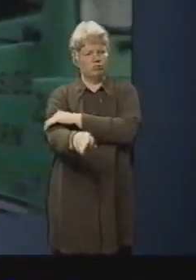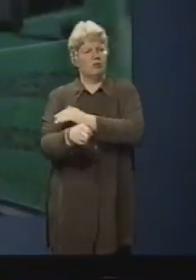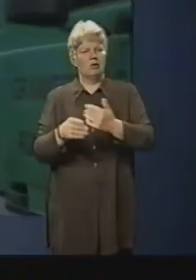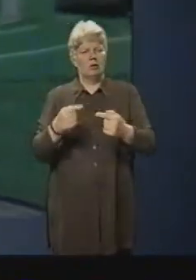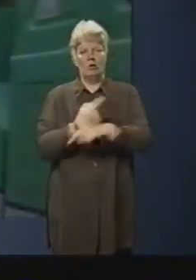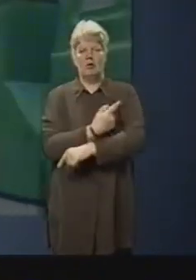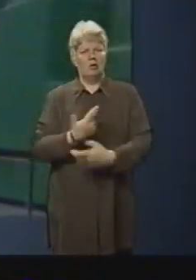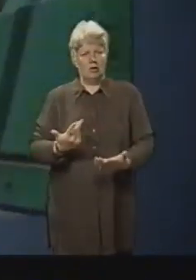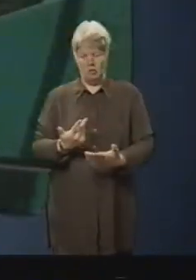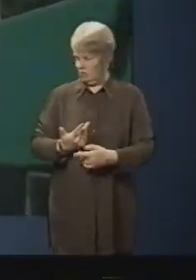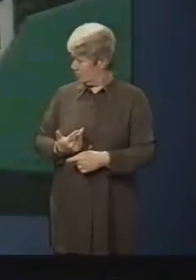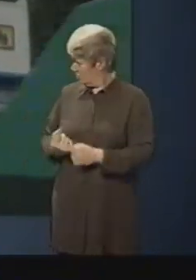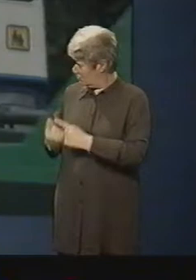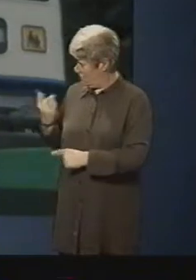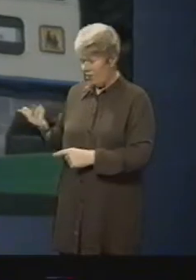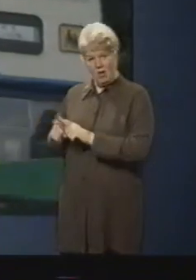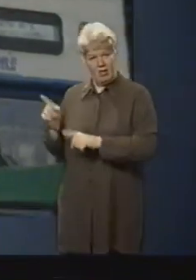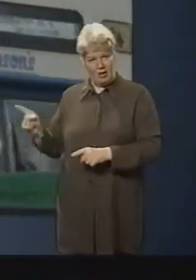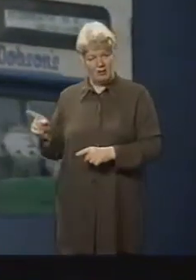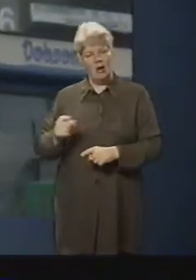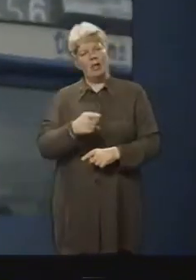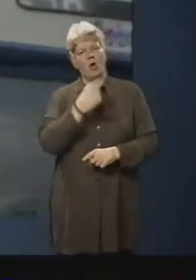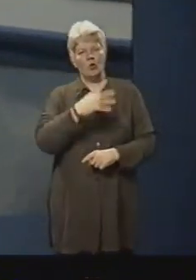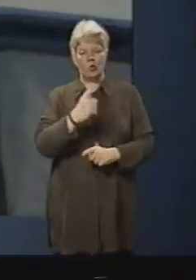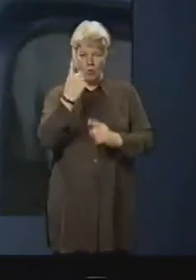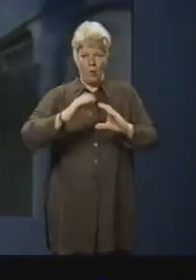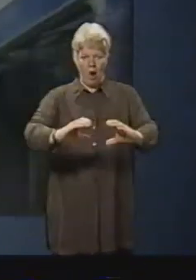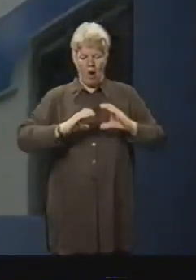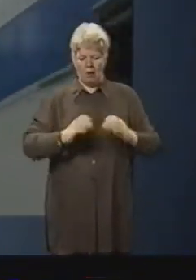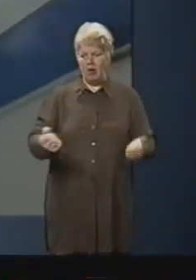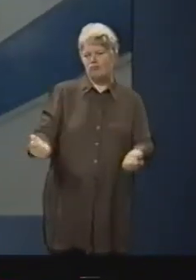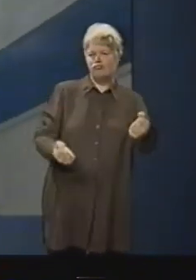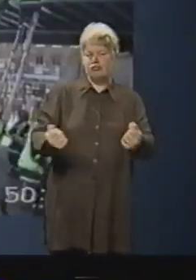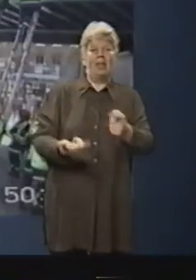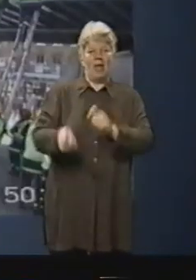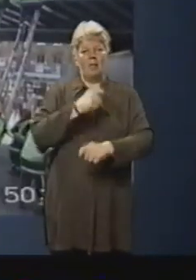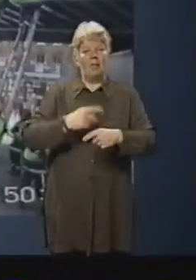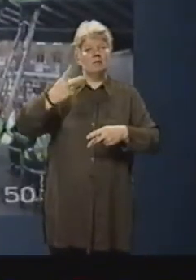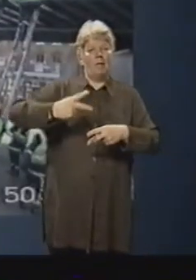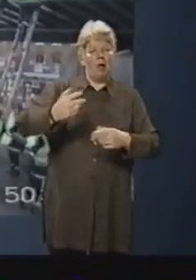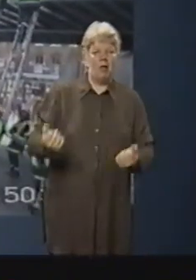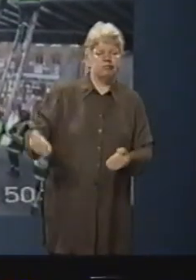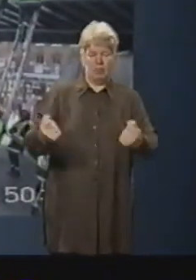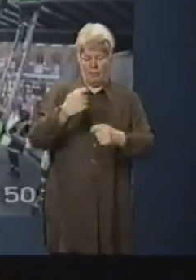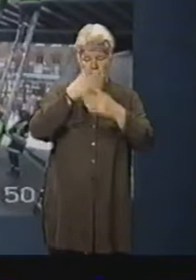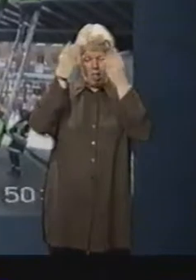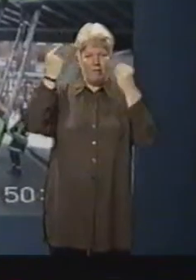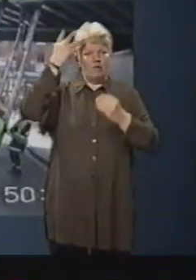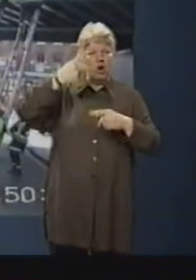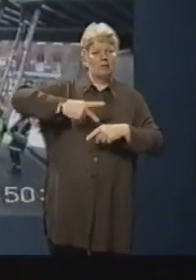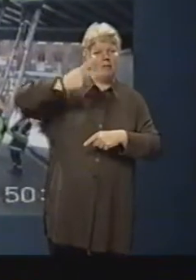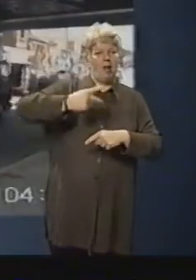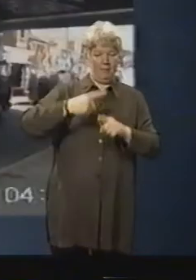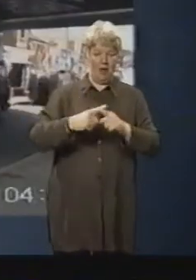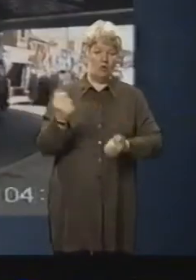mistake for bus drivers who are used to driving a single-decker and then one day take out a double-decker. And for lorry drivers who tow loads of